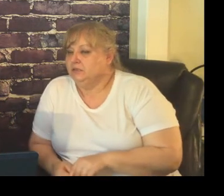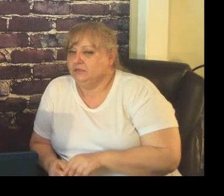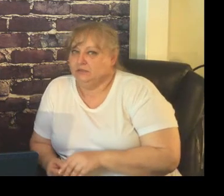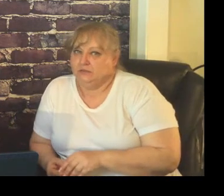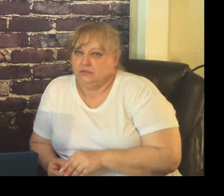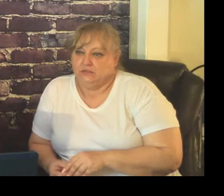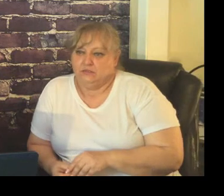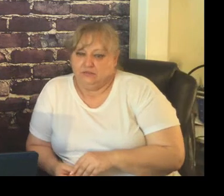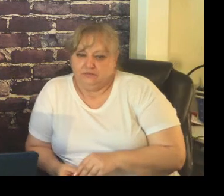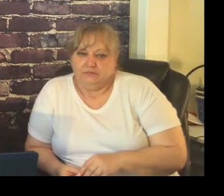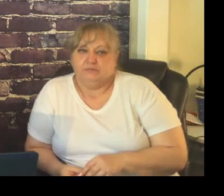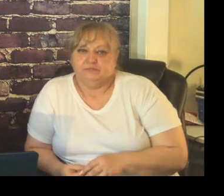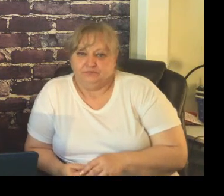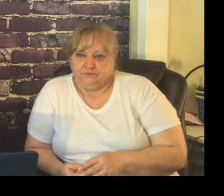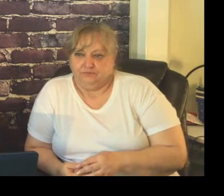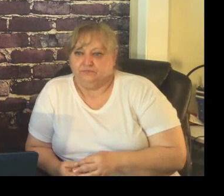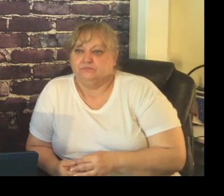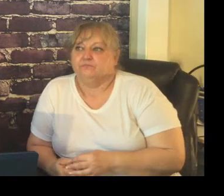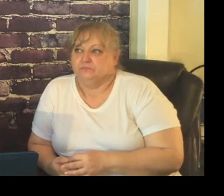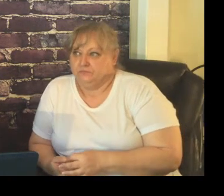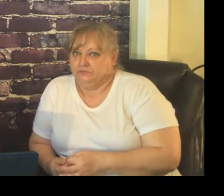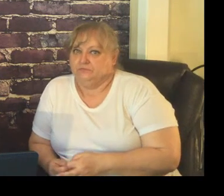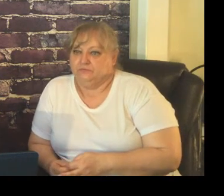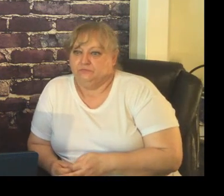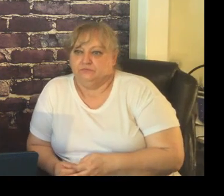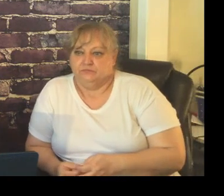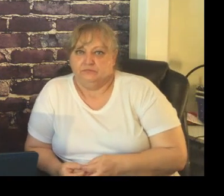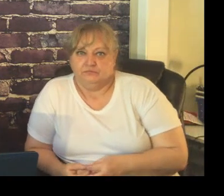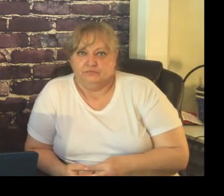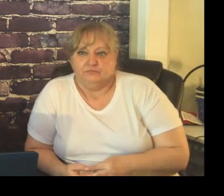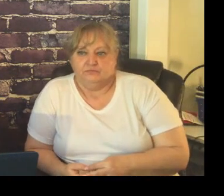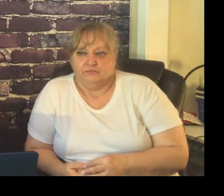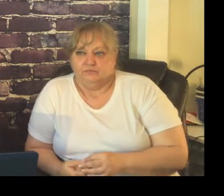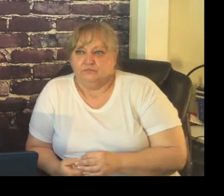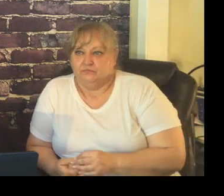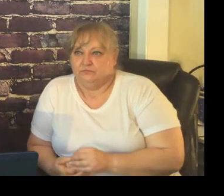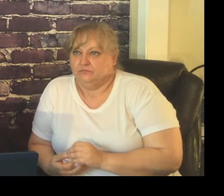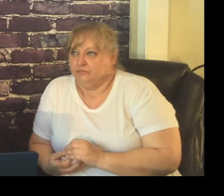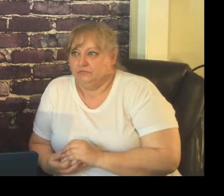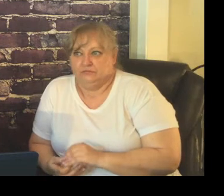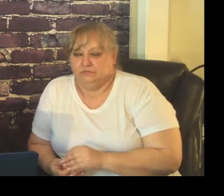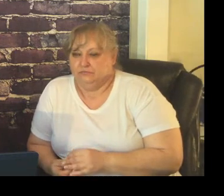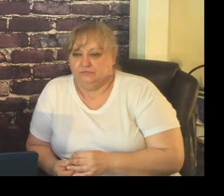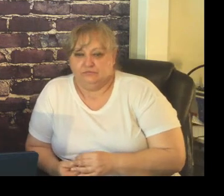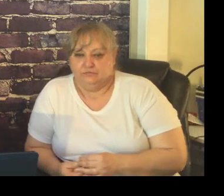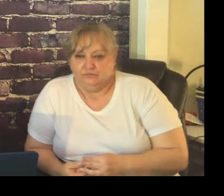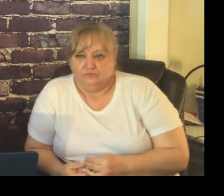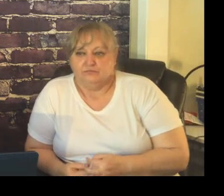please communicate with your parents that's the worst thing that you could do is not communicate with them and then call them and tell them